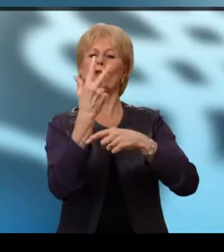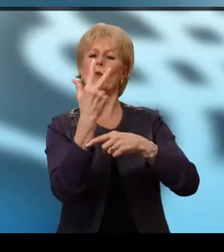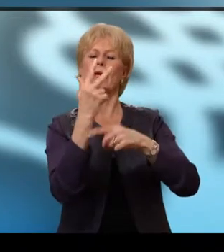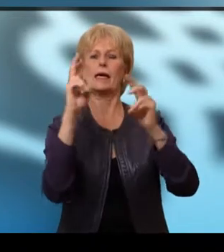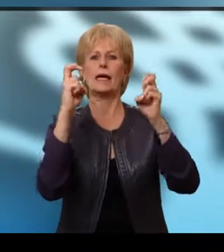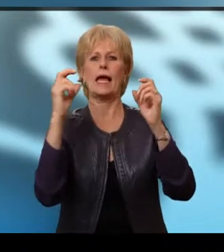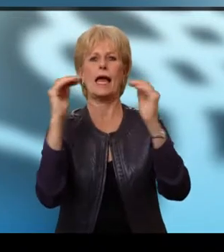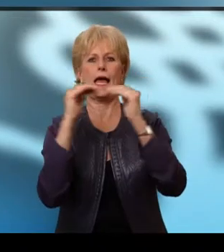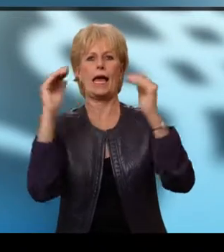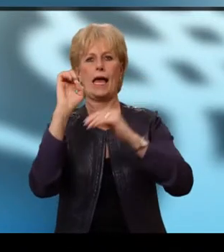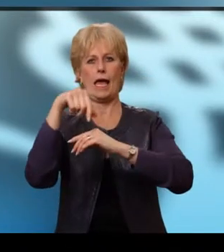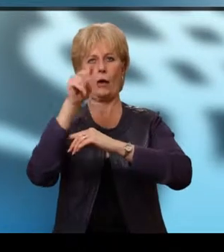Equity.